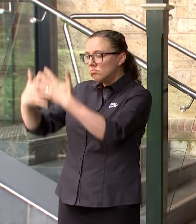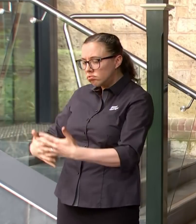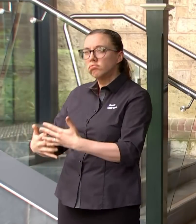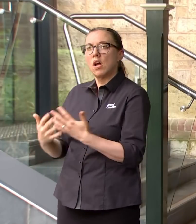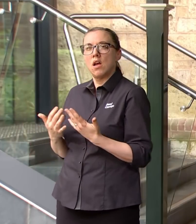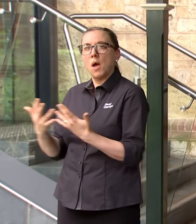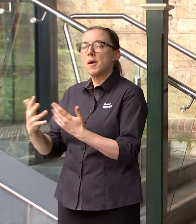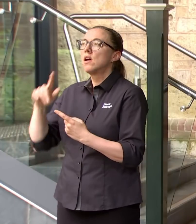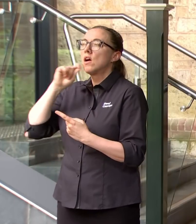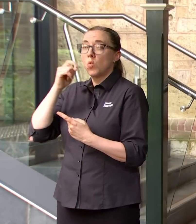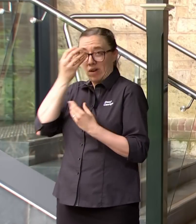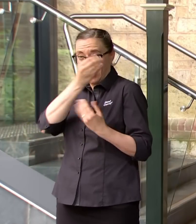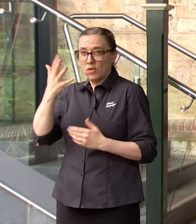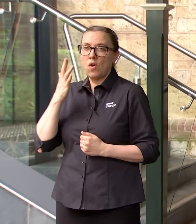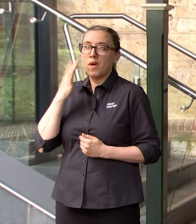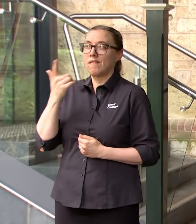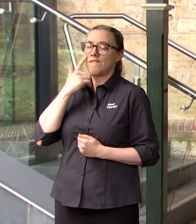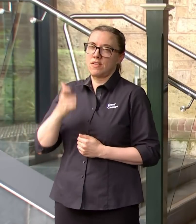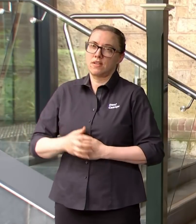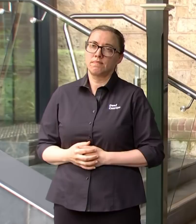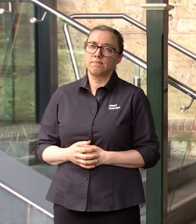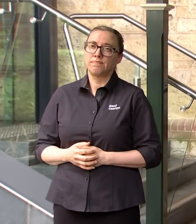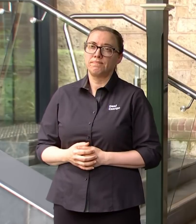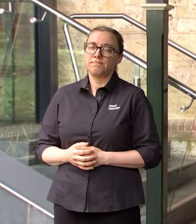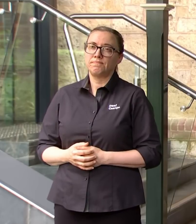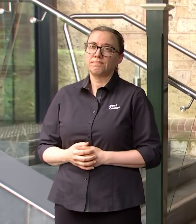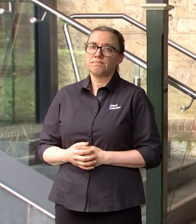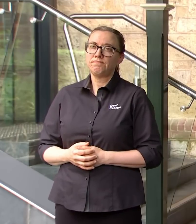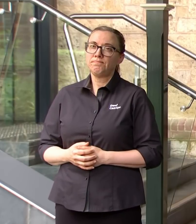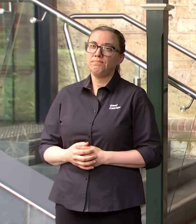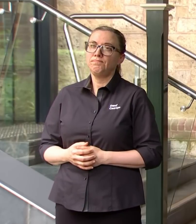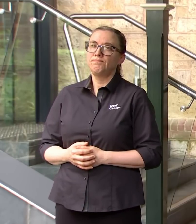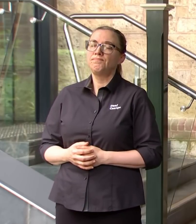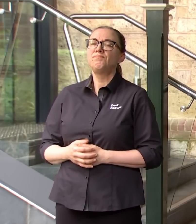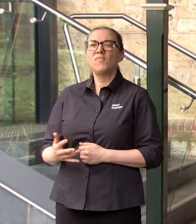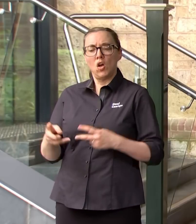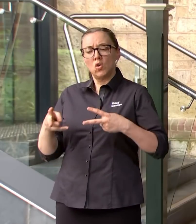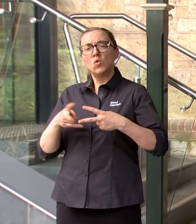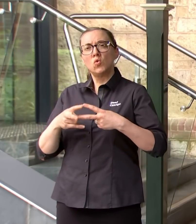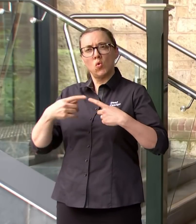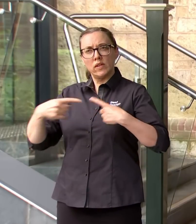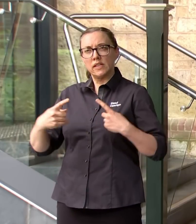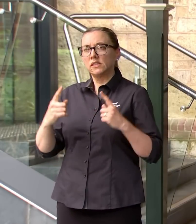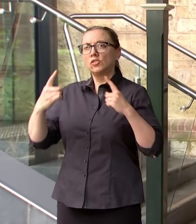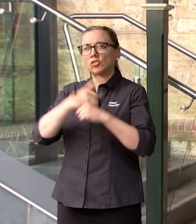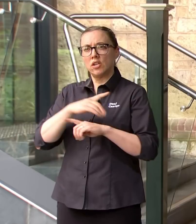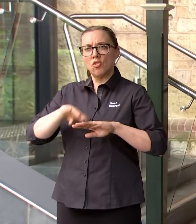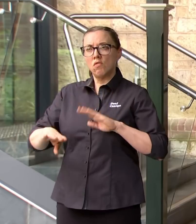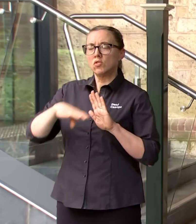out as quickly as we possibly can. There were two directions changes which were put in place